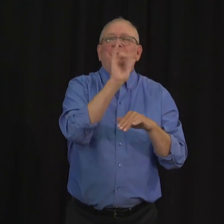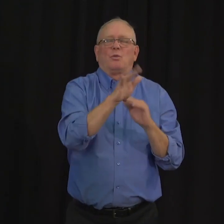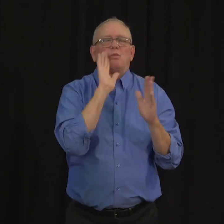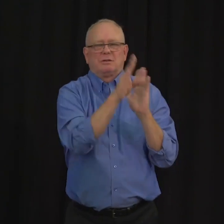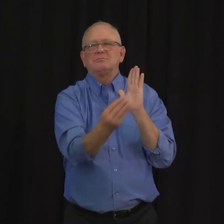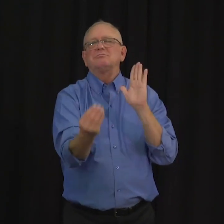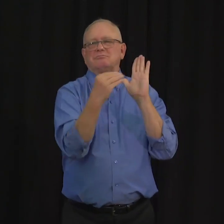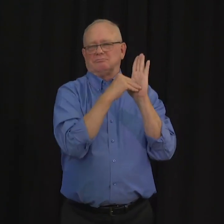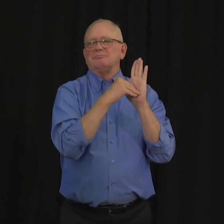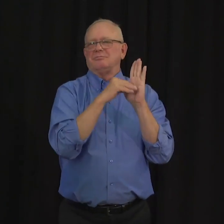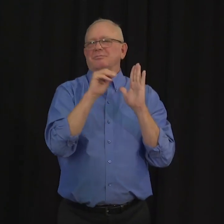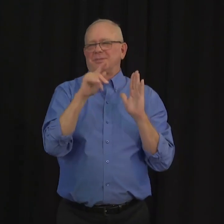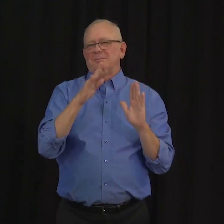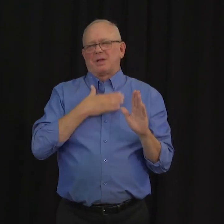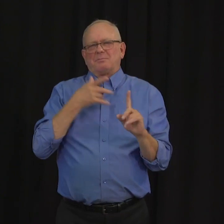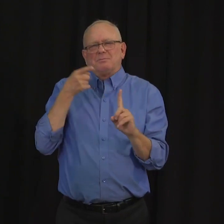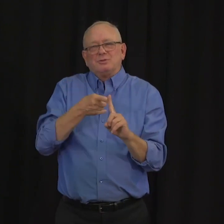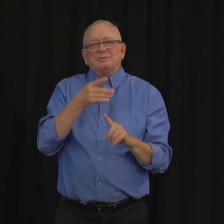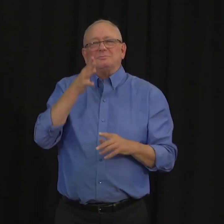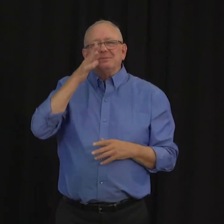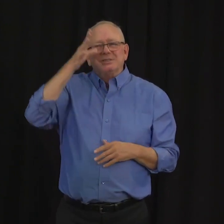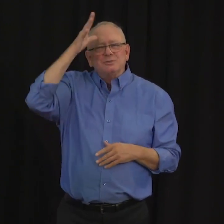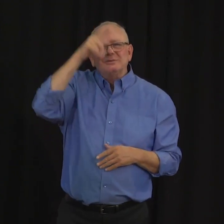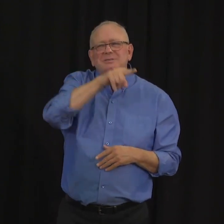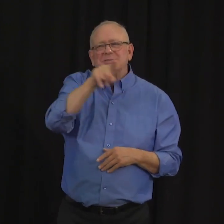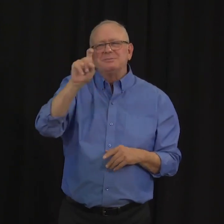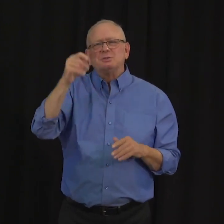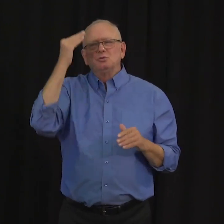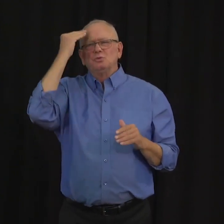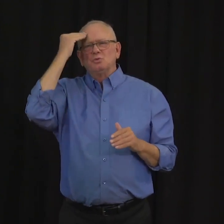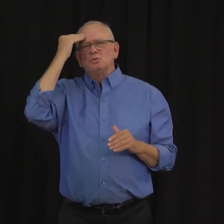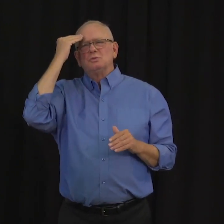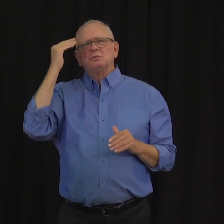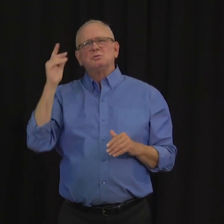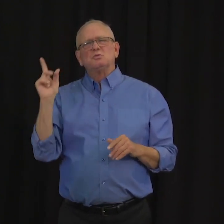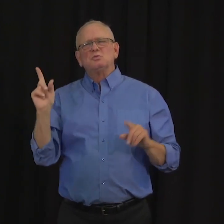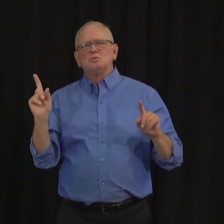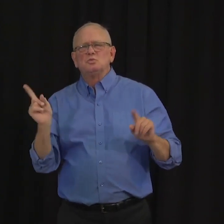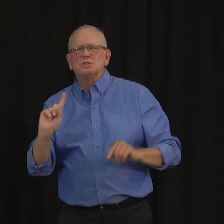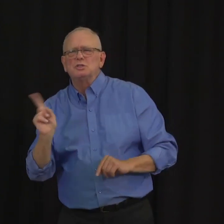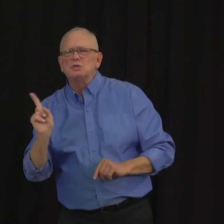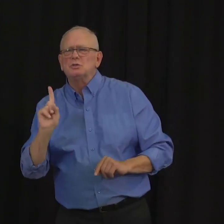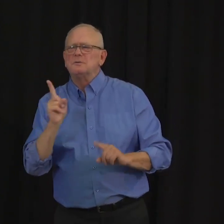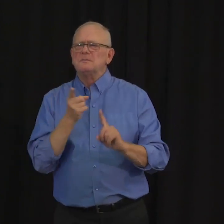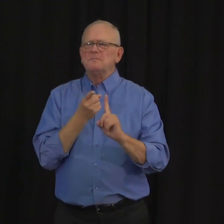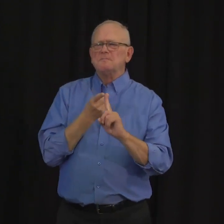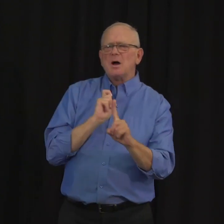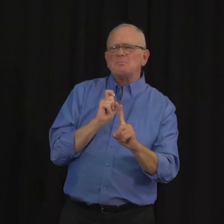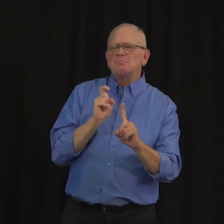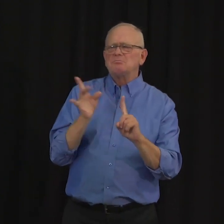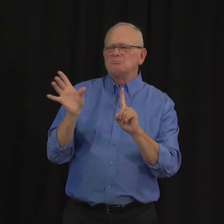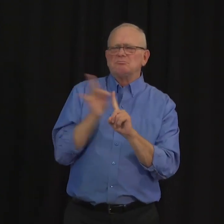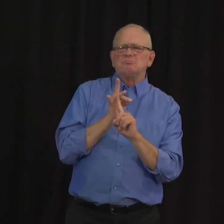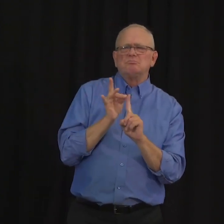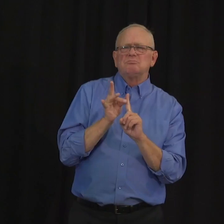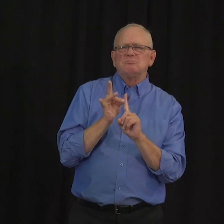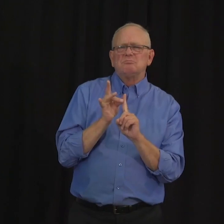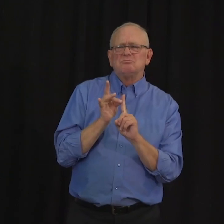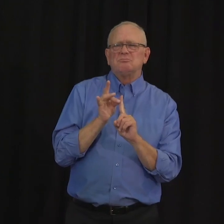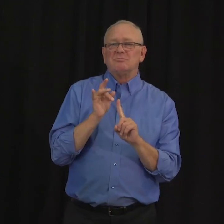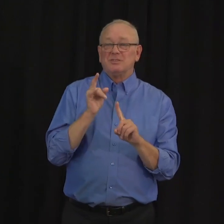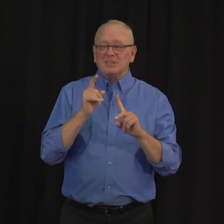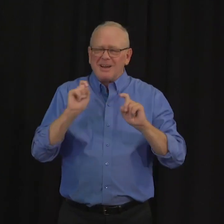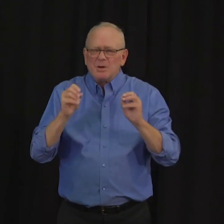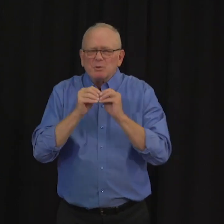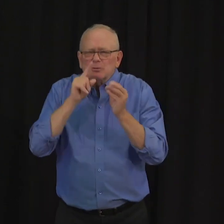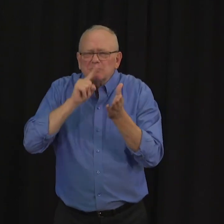understand what kinds of measures we need to continue and what if any measures we may need to implement going